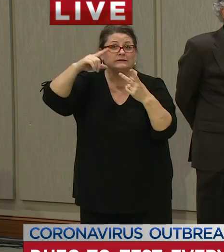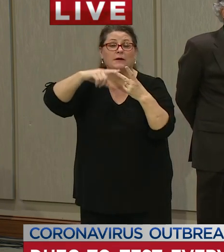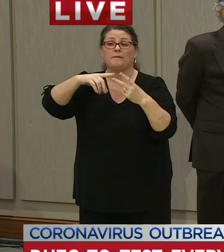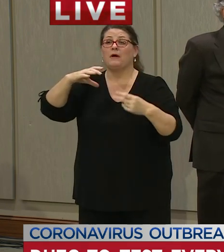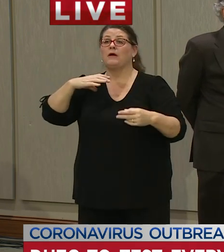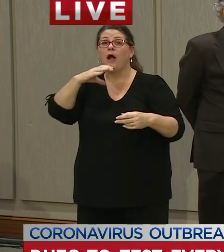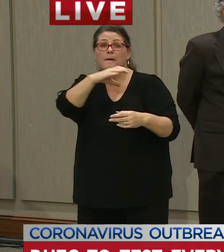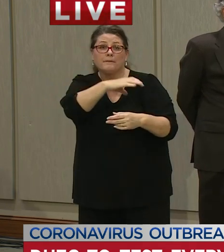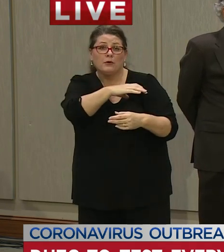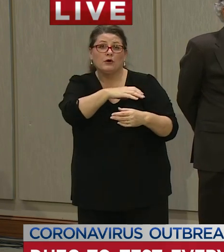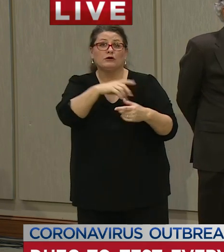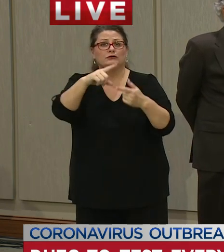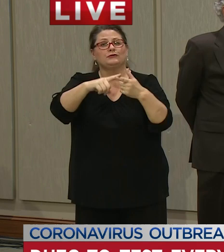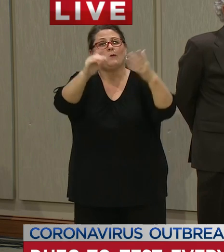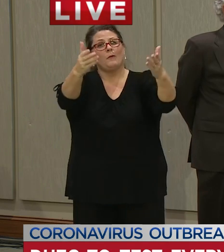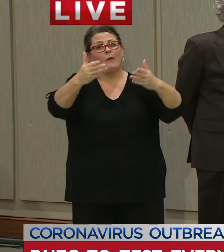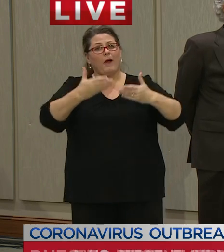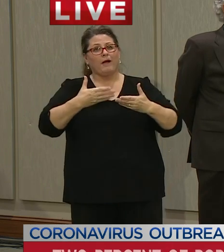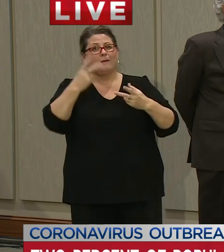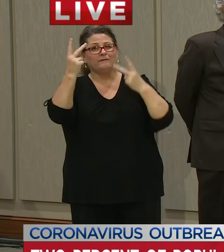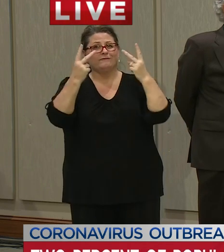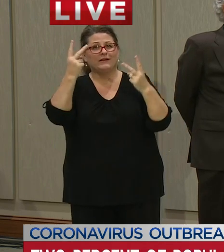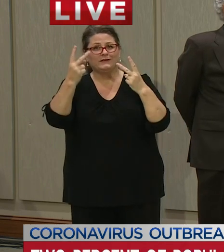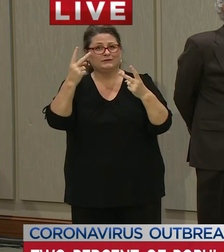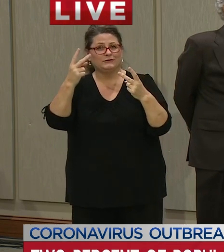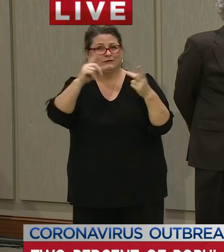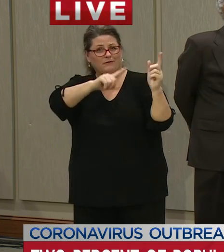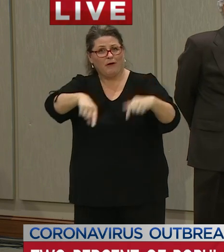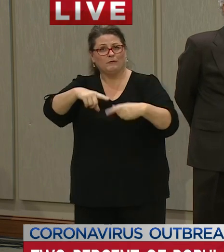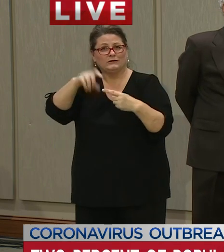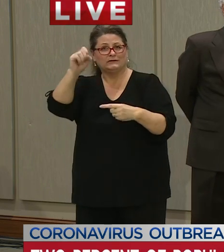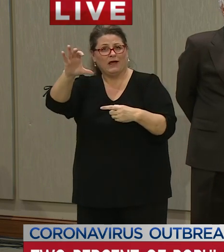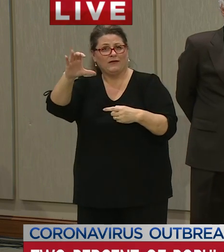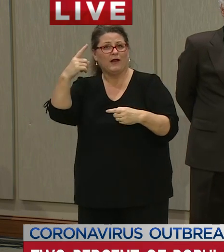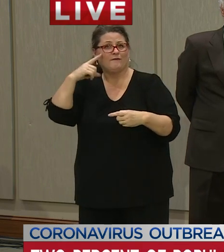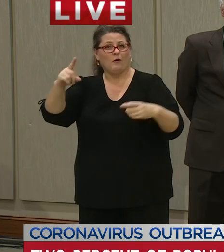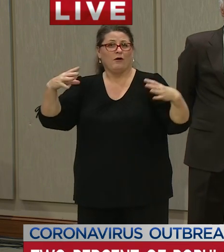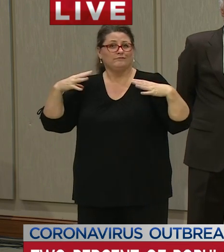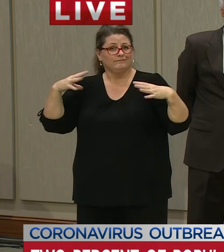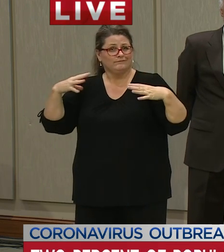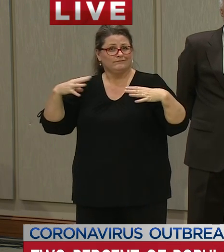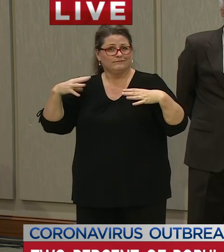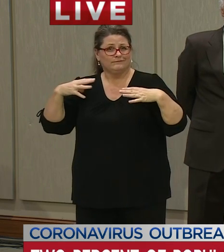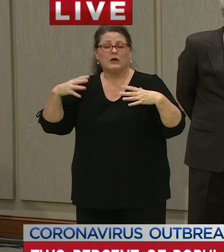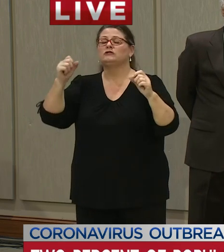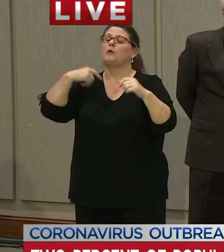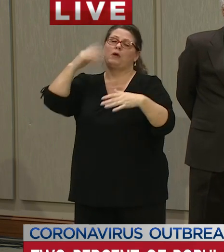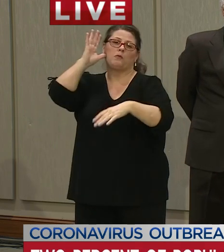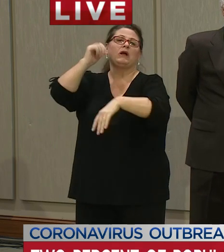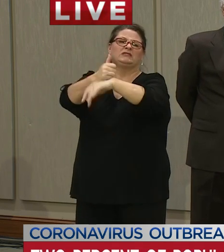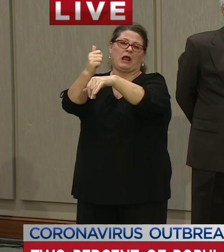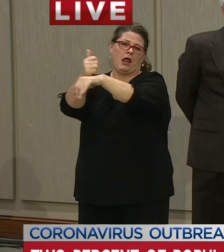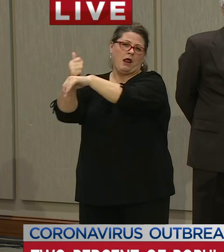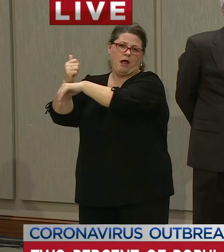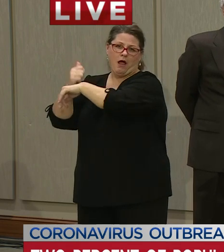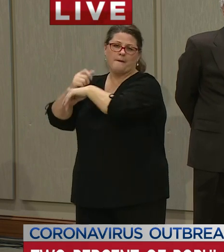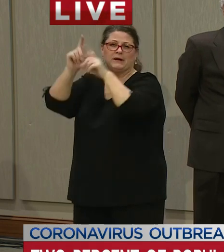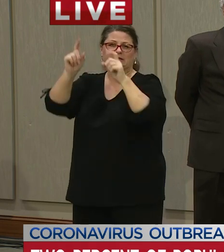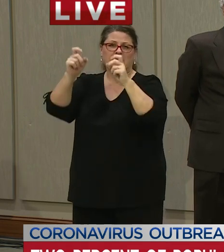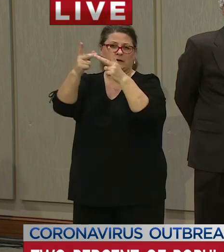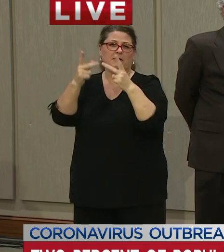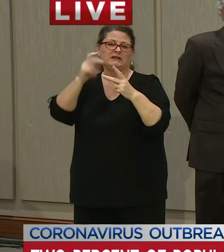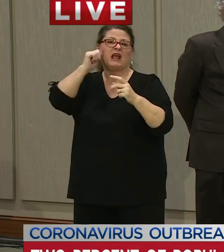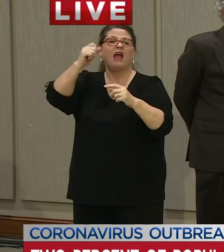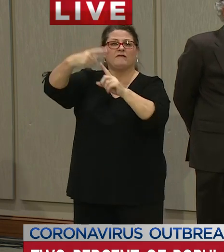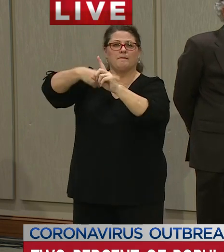international visitors DHEC will work with partners to host pop-up testing events events at multiple locations each